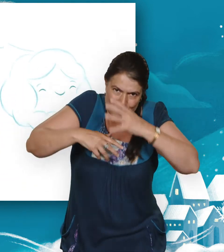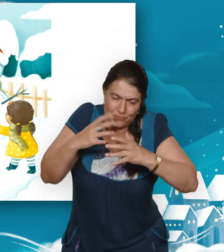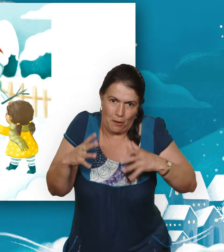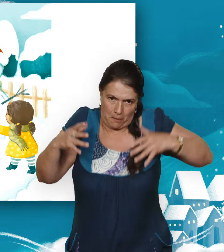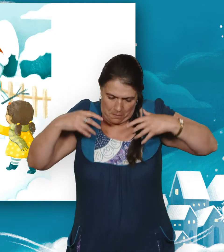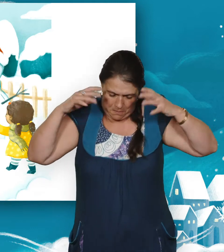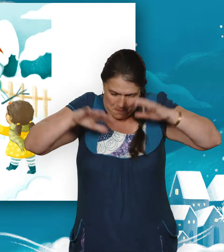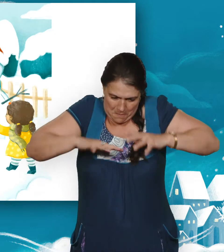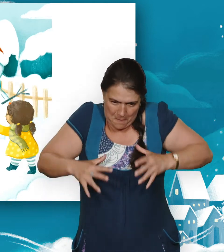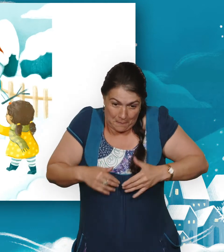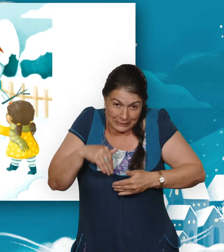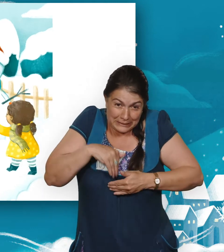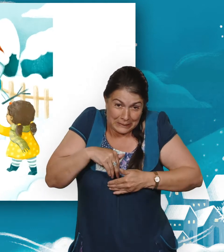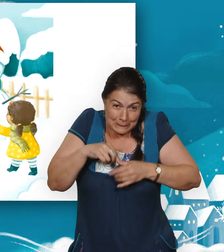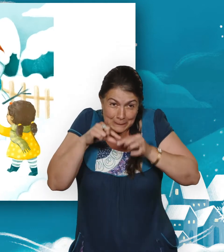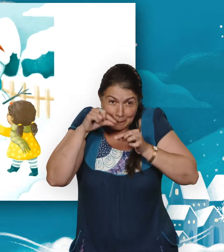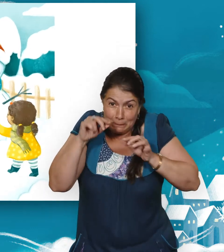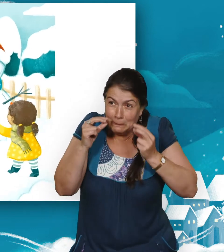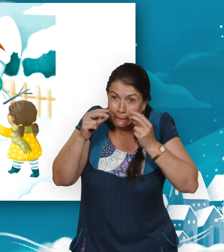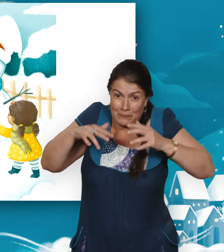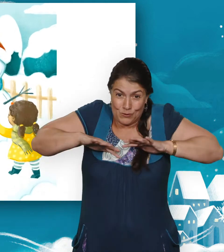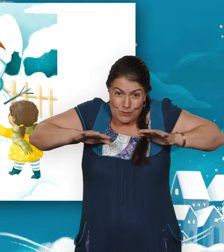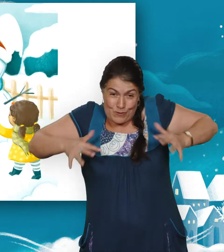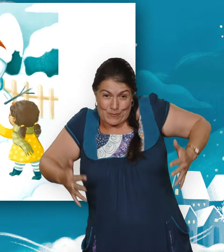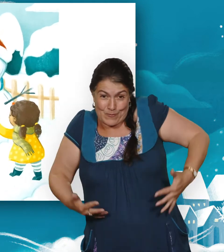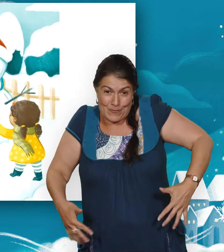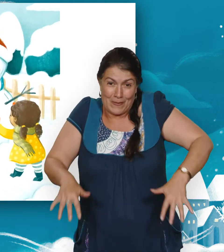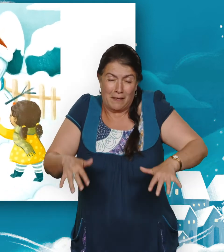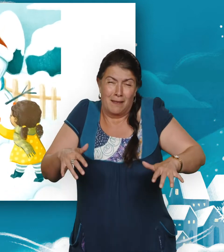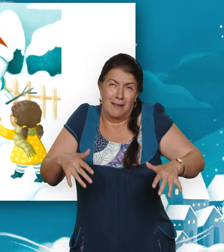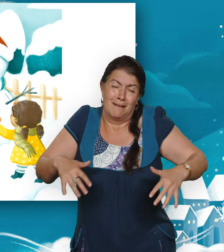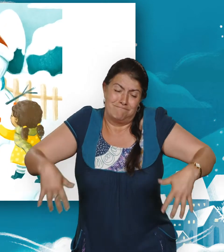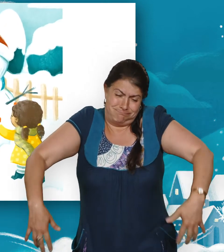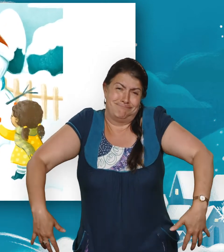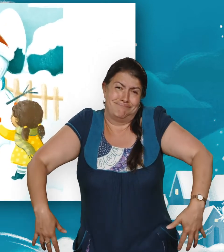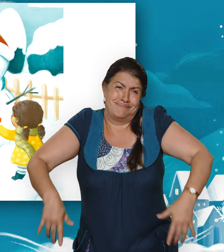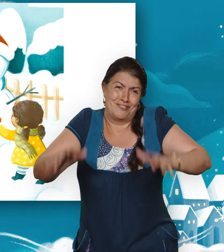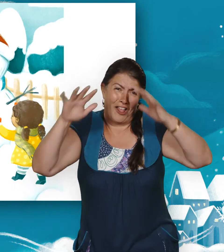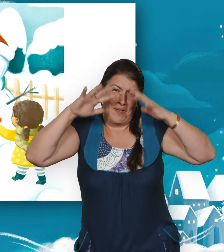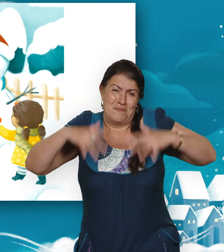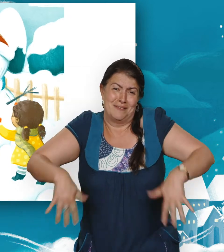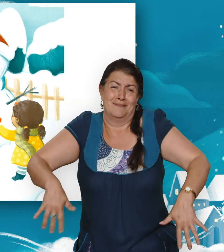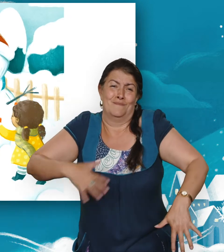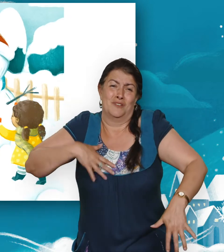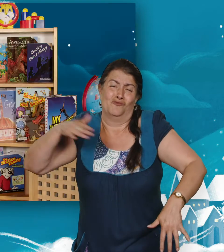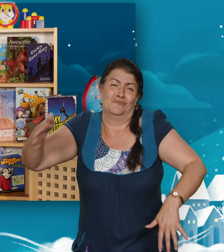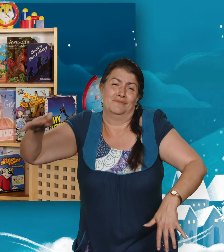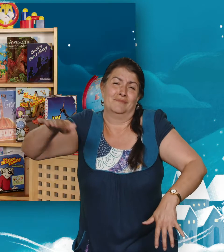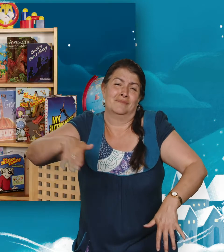Then she's a plump little man in a warm woolen hat. But she dreams of the sea, sparkling blue. Yet the sea's